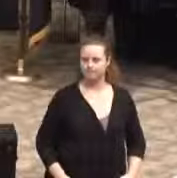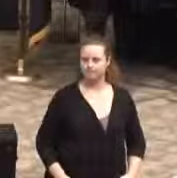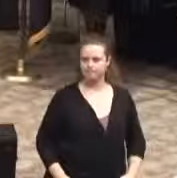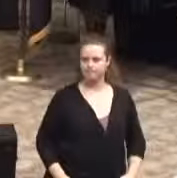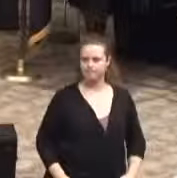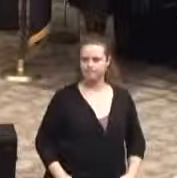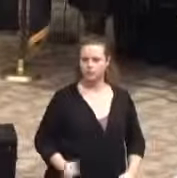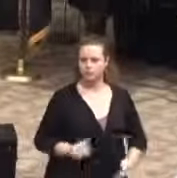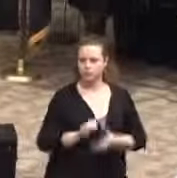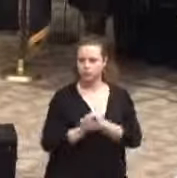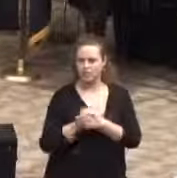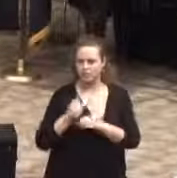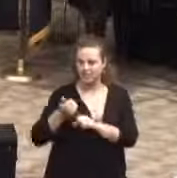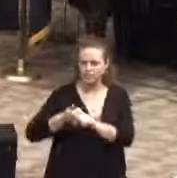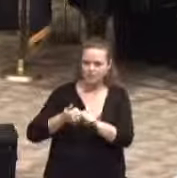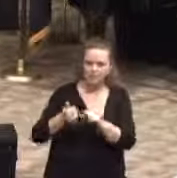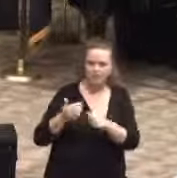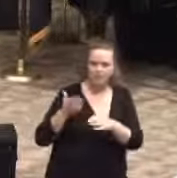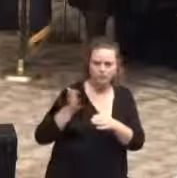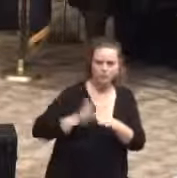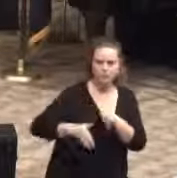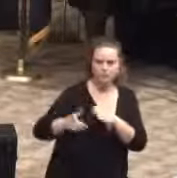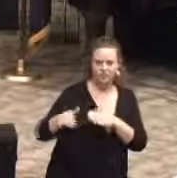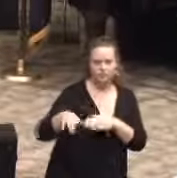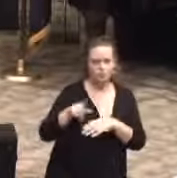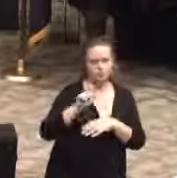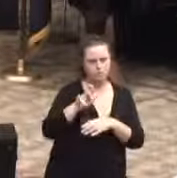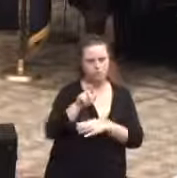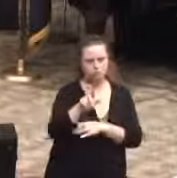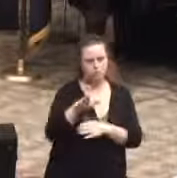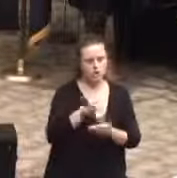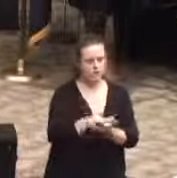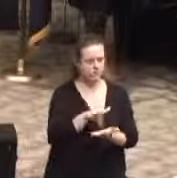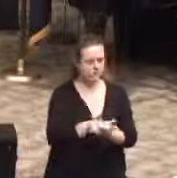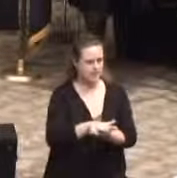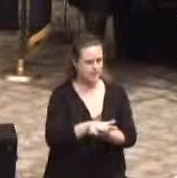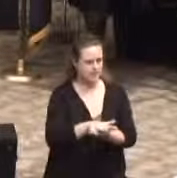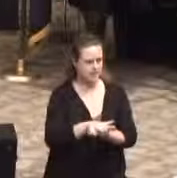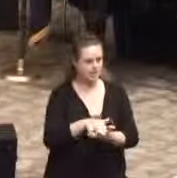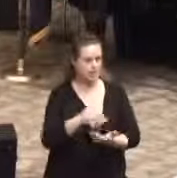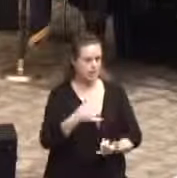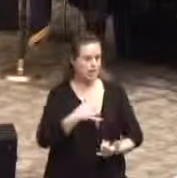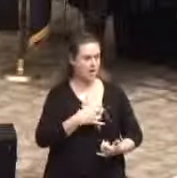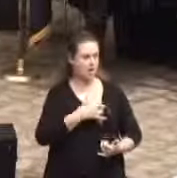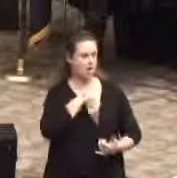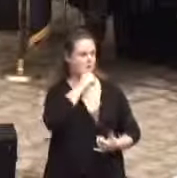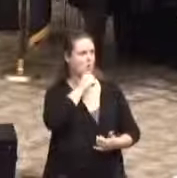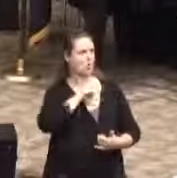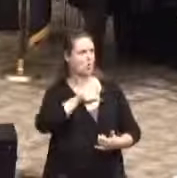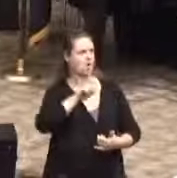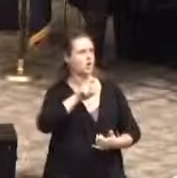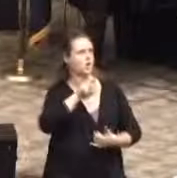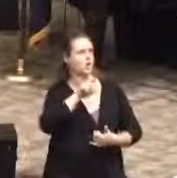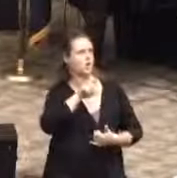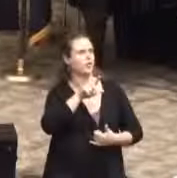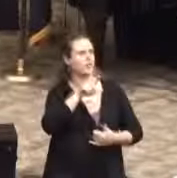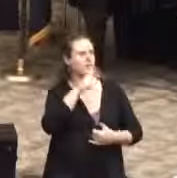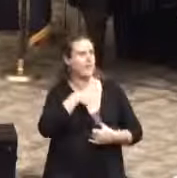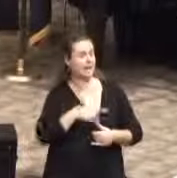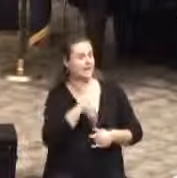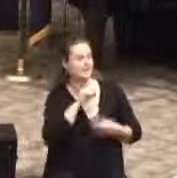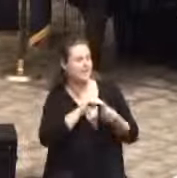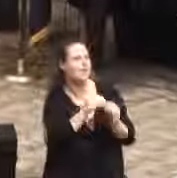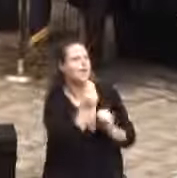I want to say congratulations to each of you for completing that 123rd academy. I feel kind of old saying the 123rd when I was in the 11th